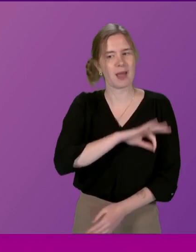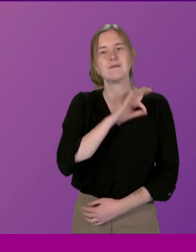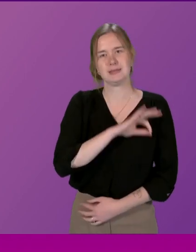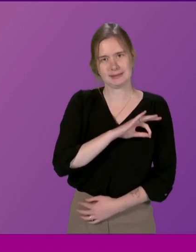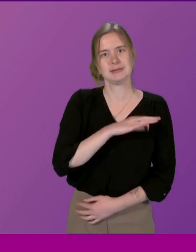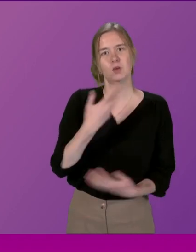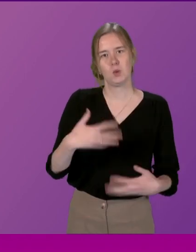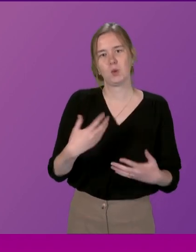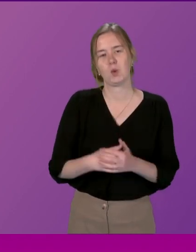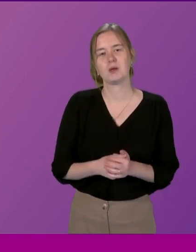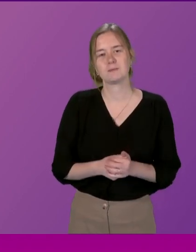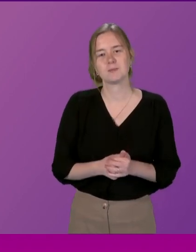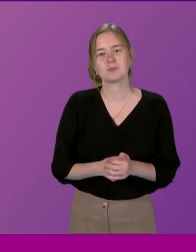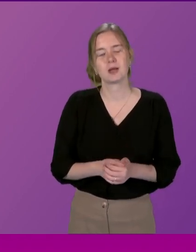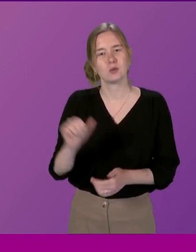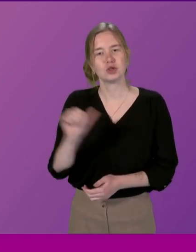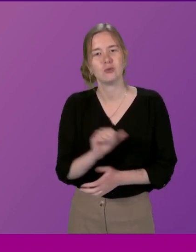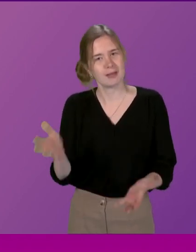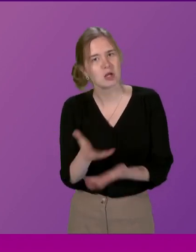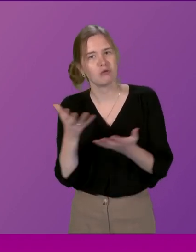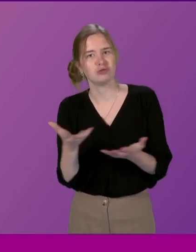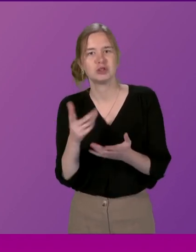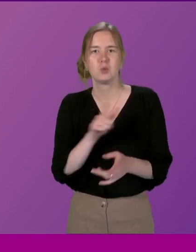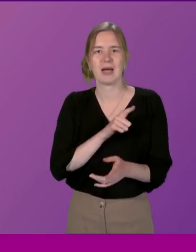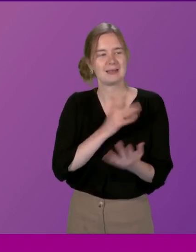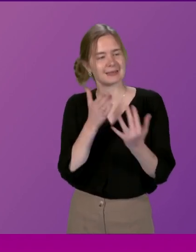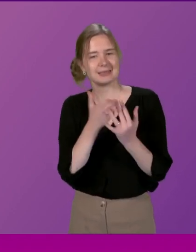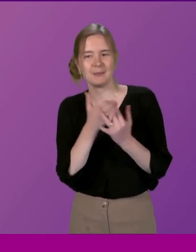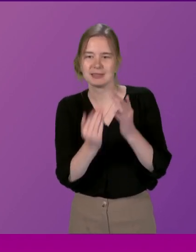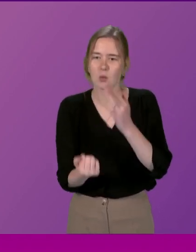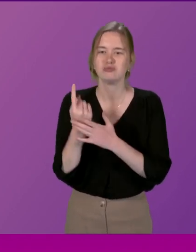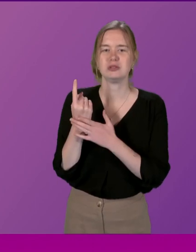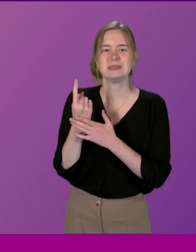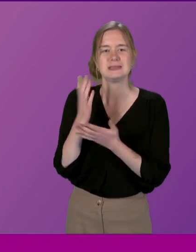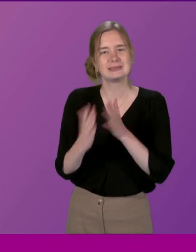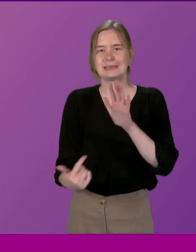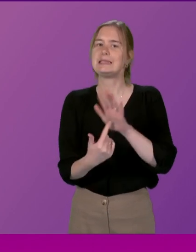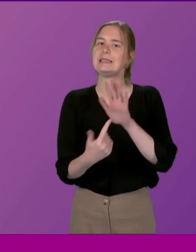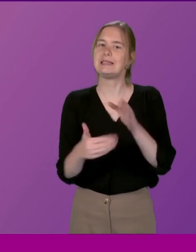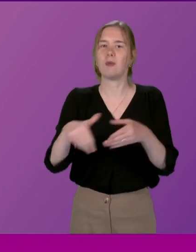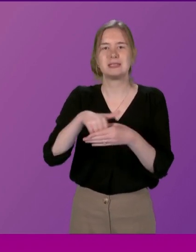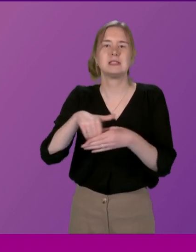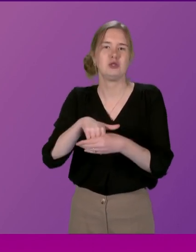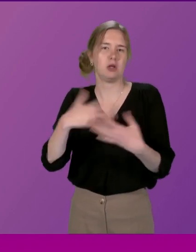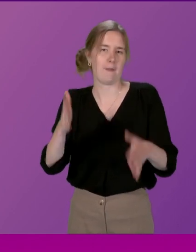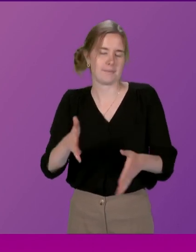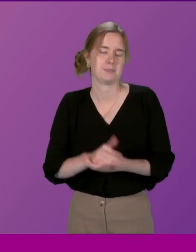And something that should absolutely be encouraged Because accessibility and opportunity is key to participation